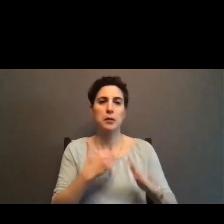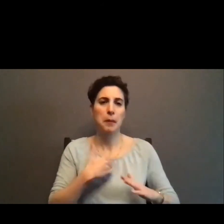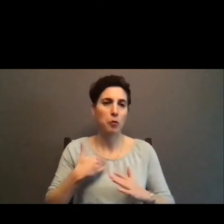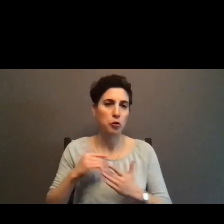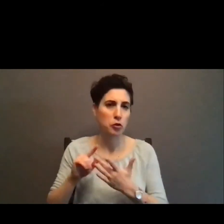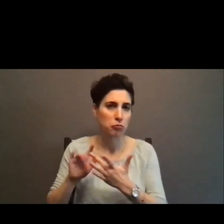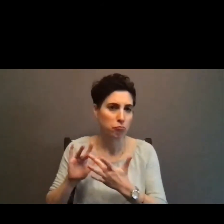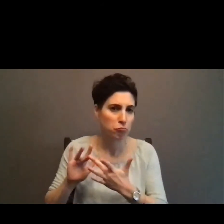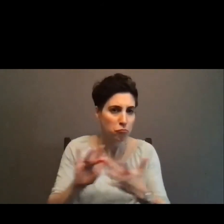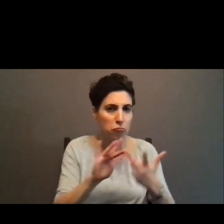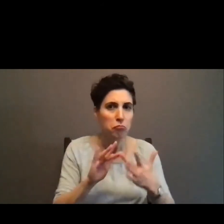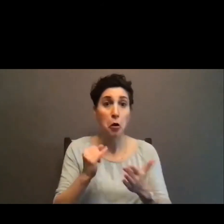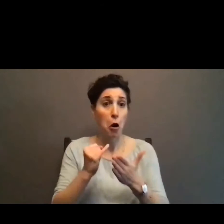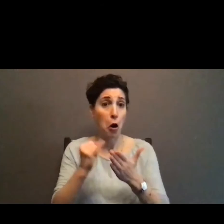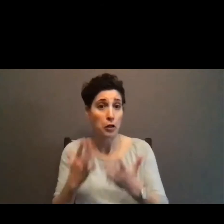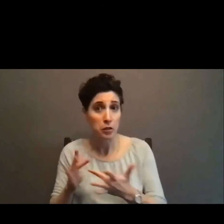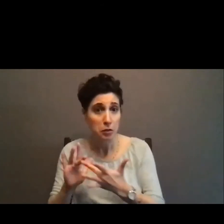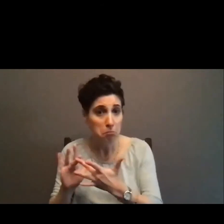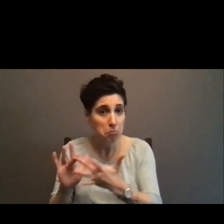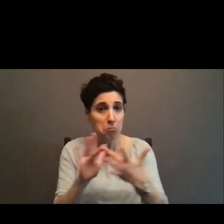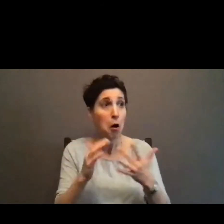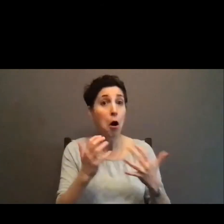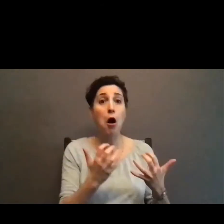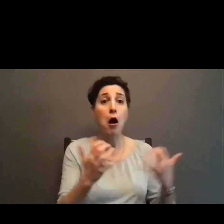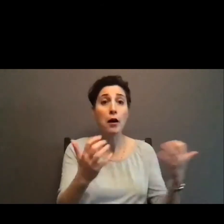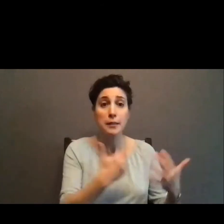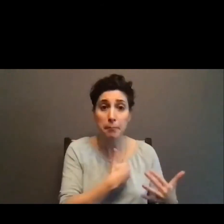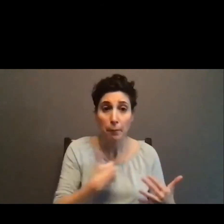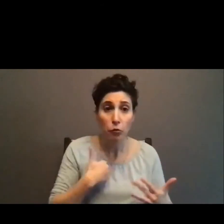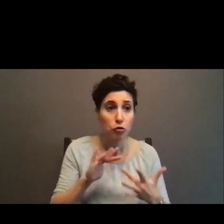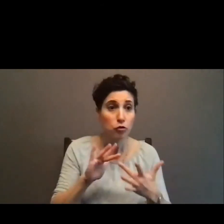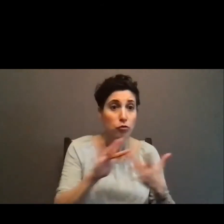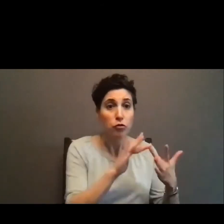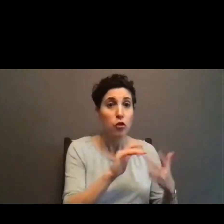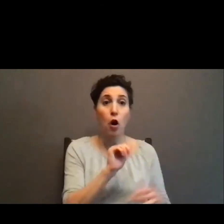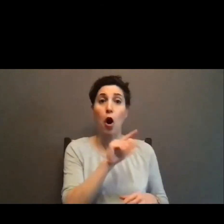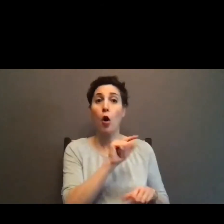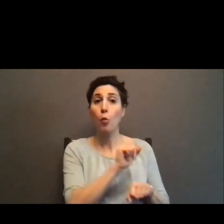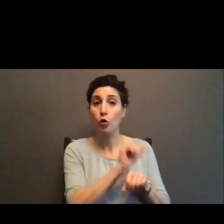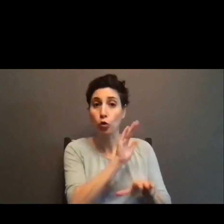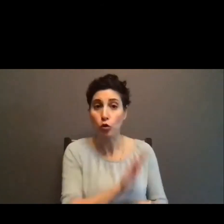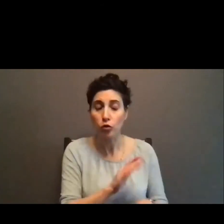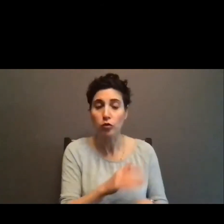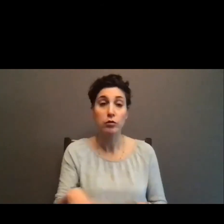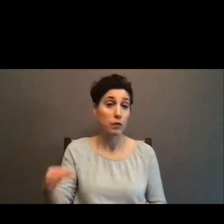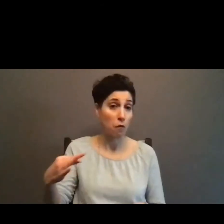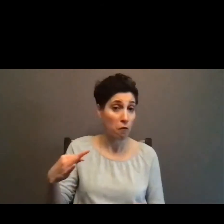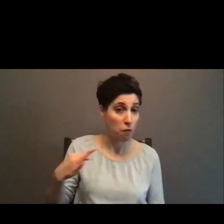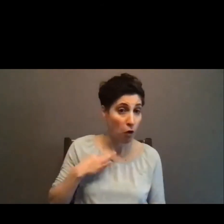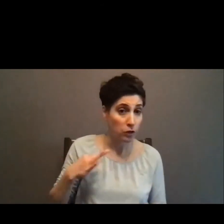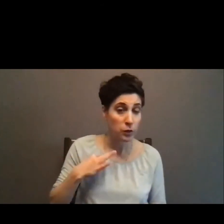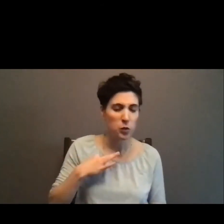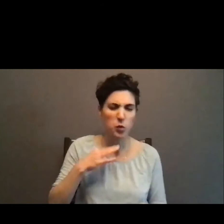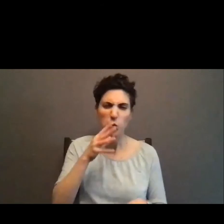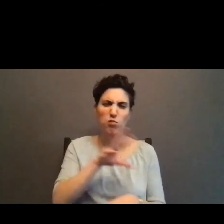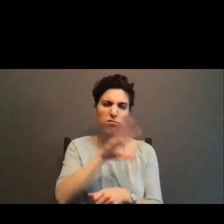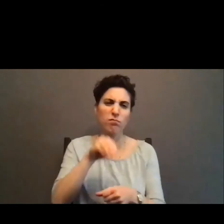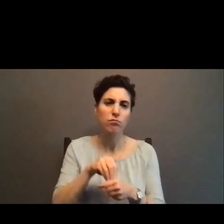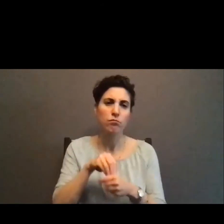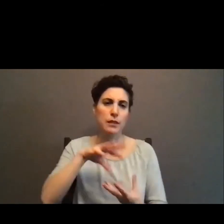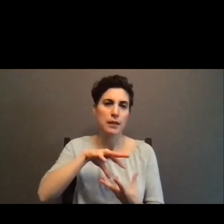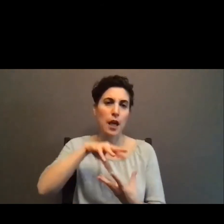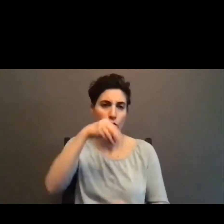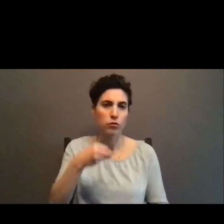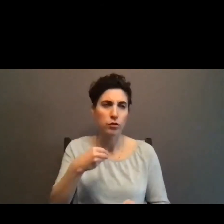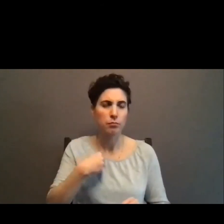artists, um, audience members, arts workers, and volunteers that have worked with Tangled, um,